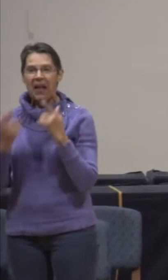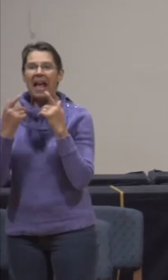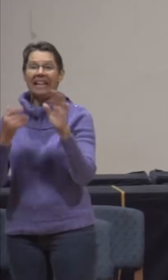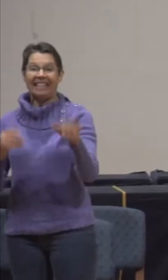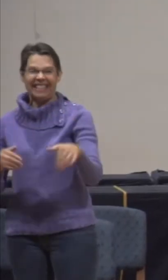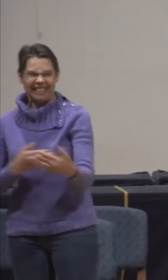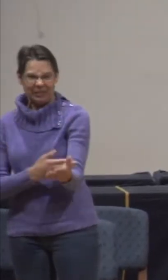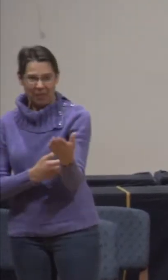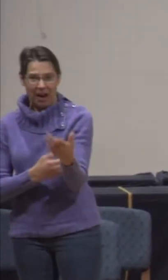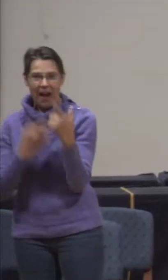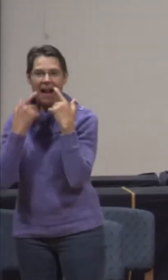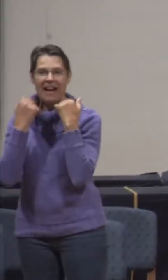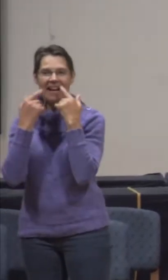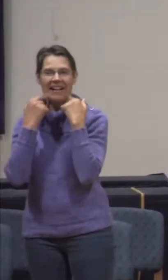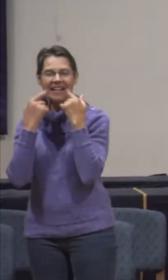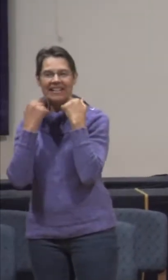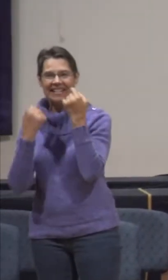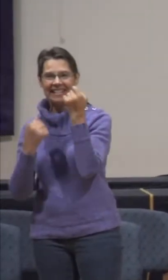morning.